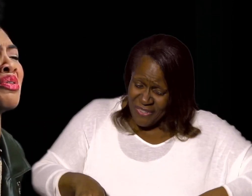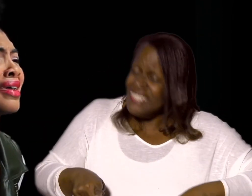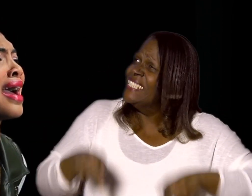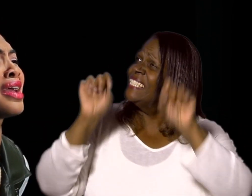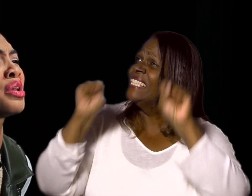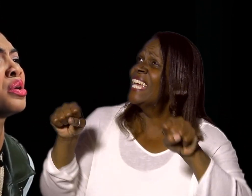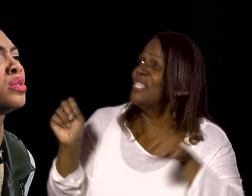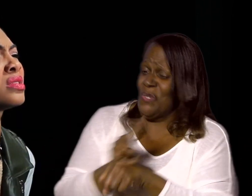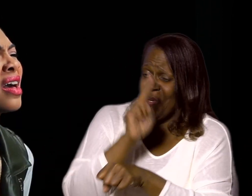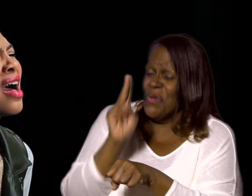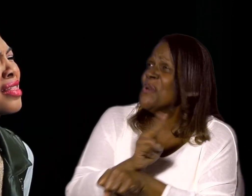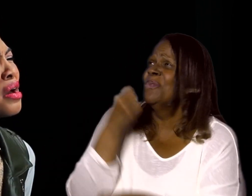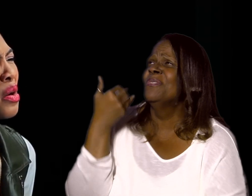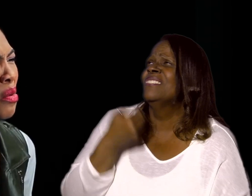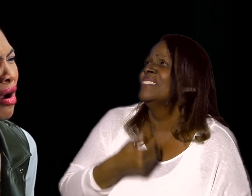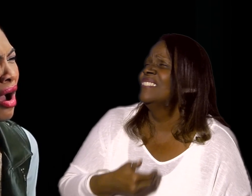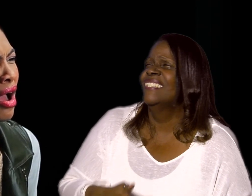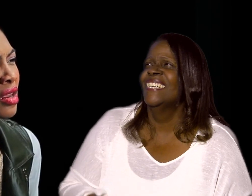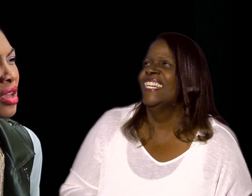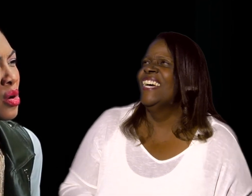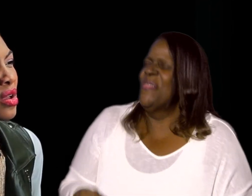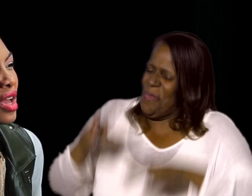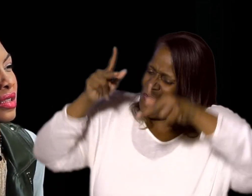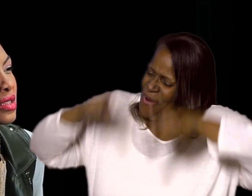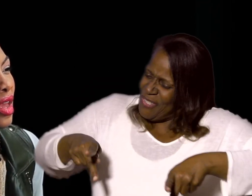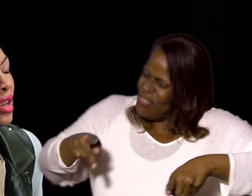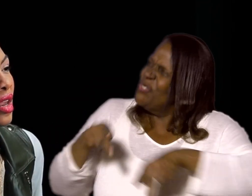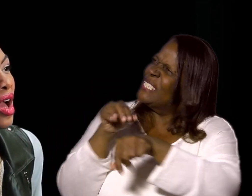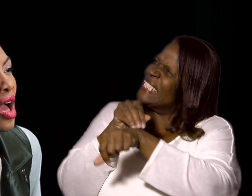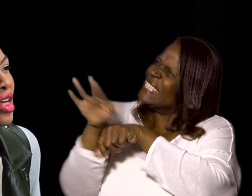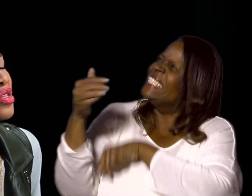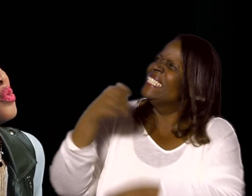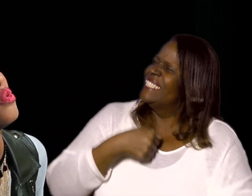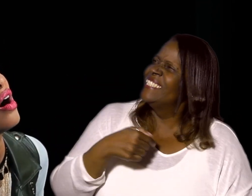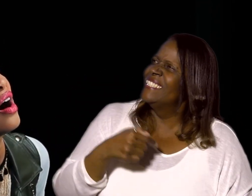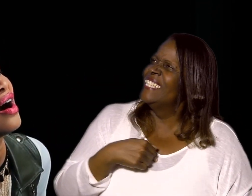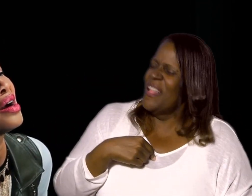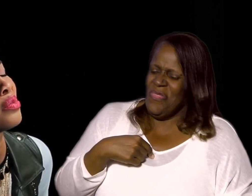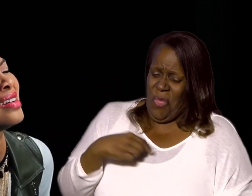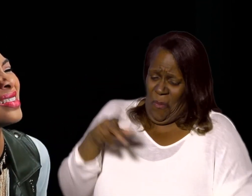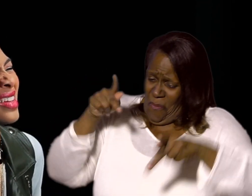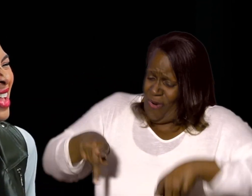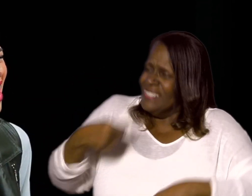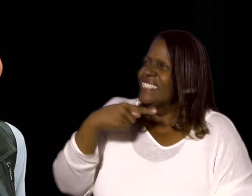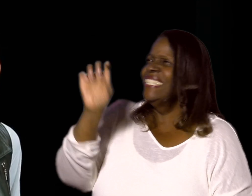can use The one you can sing The one with a yes